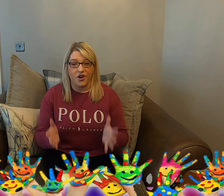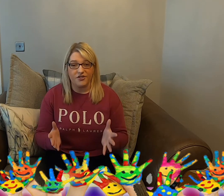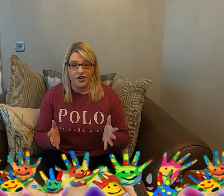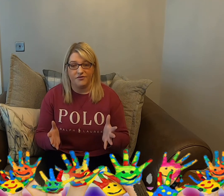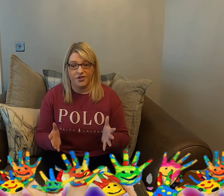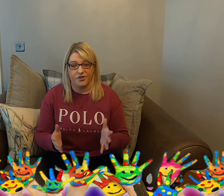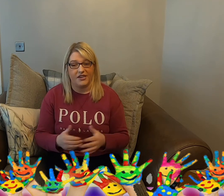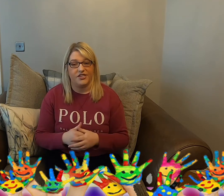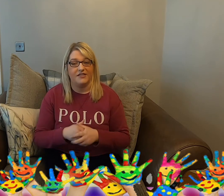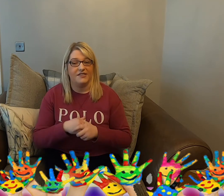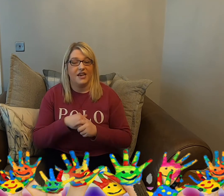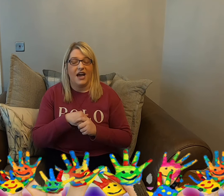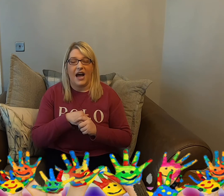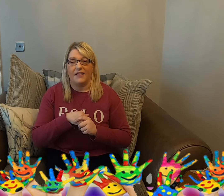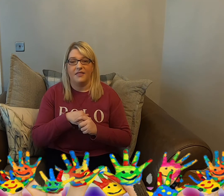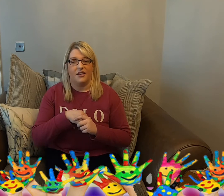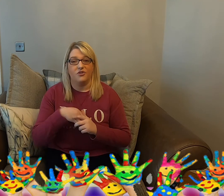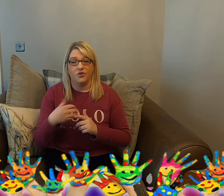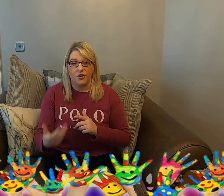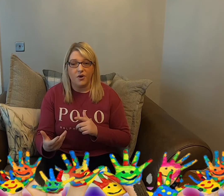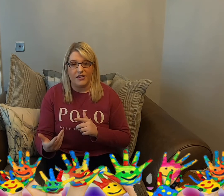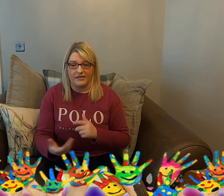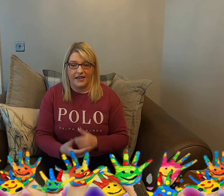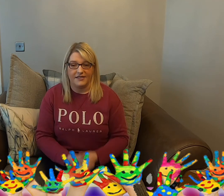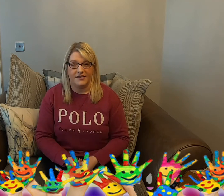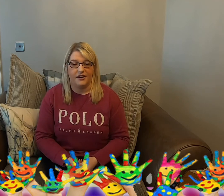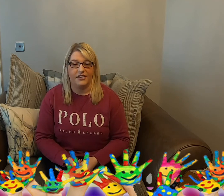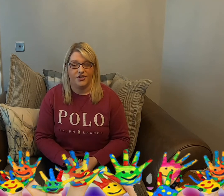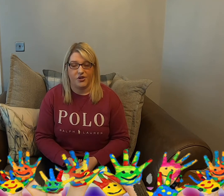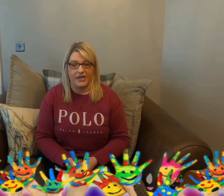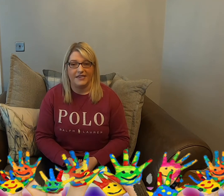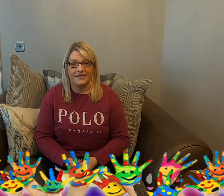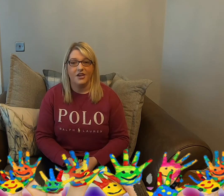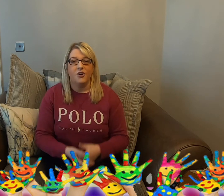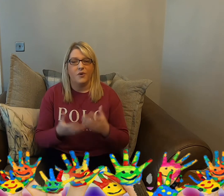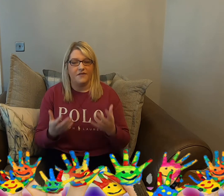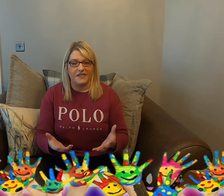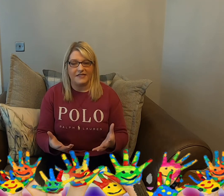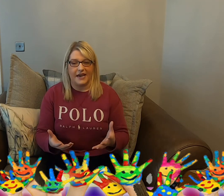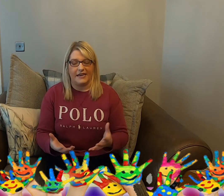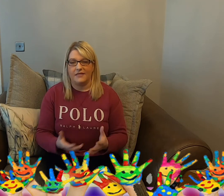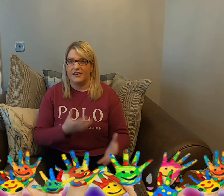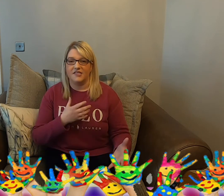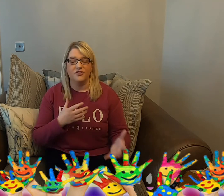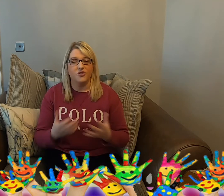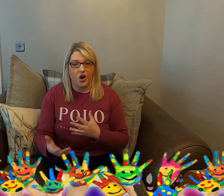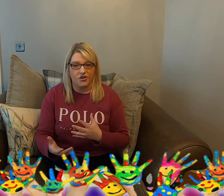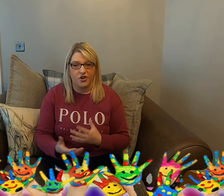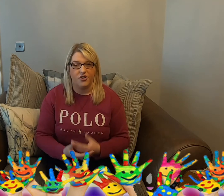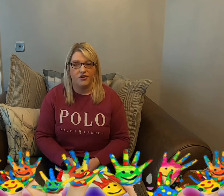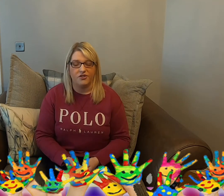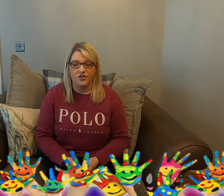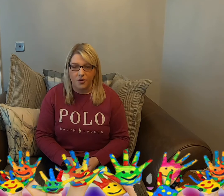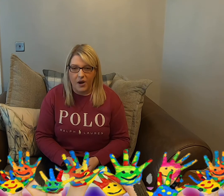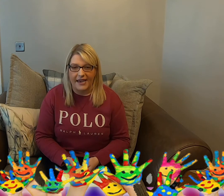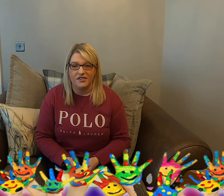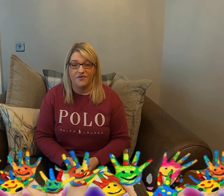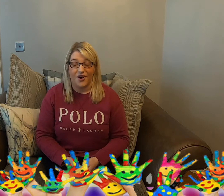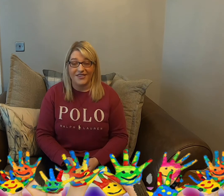lockdown restrictions and the no unnecessary journeys, we've decided that it's not good and it's not wise for us